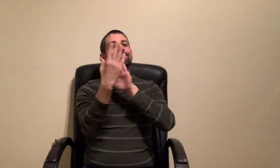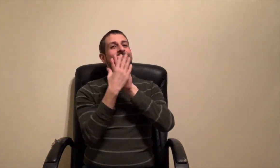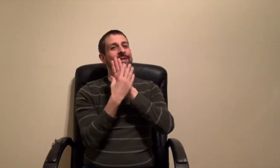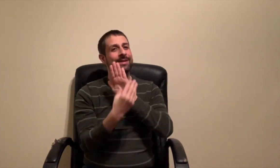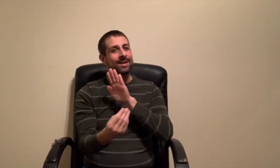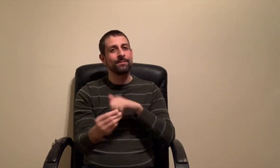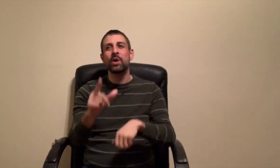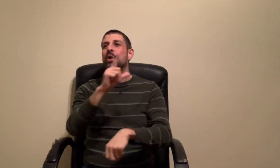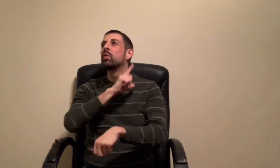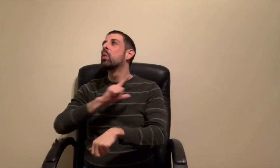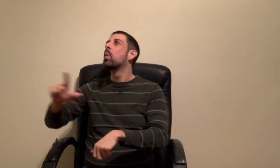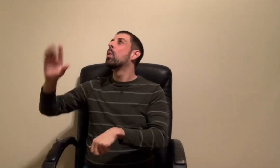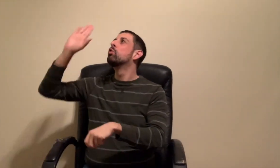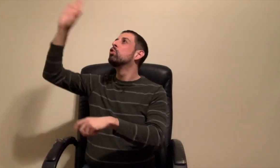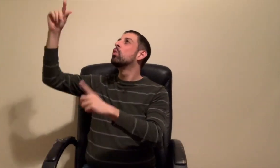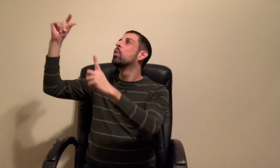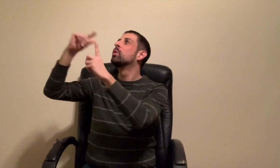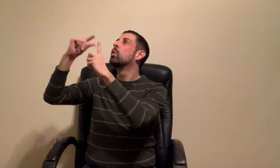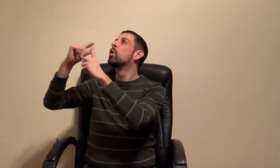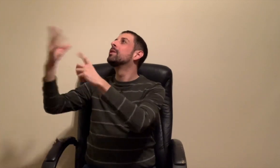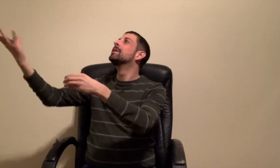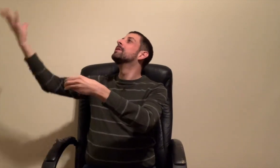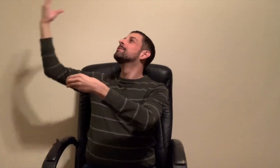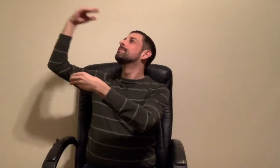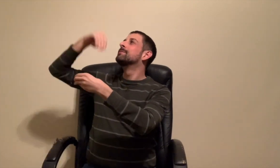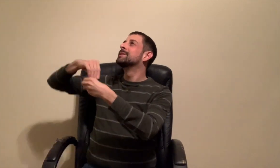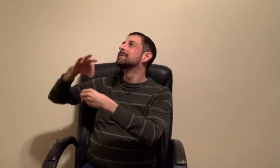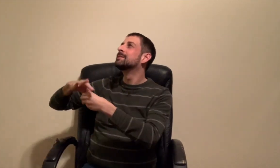Your words, Lord, are spirit and life.